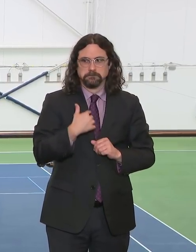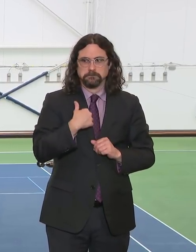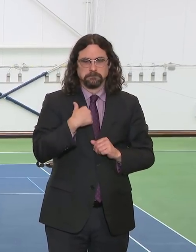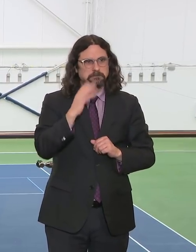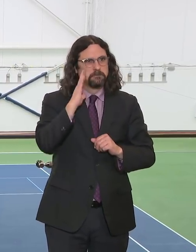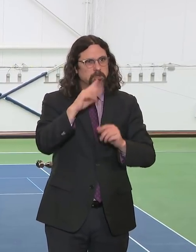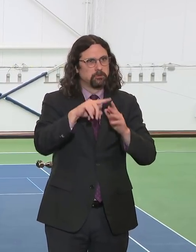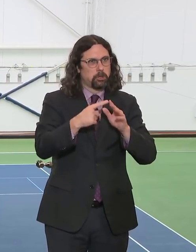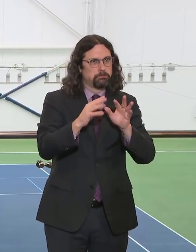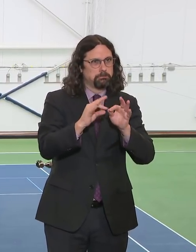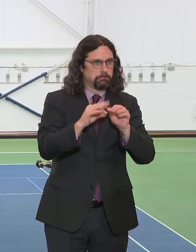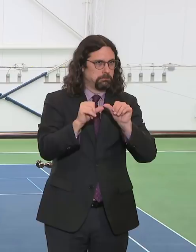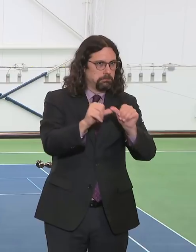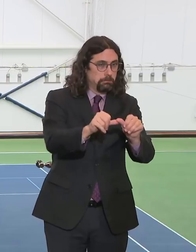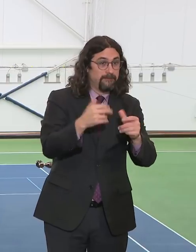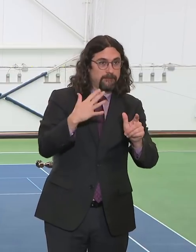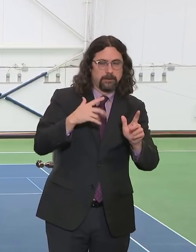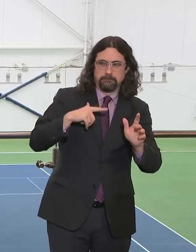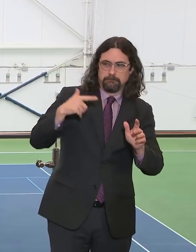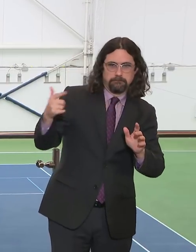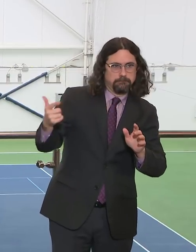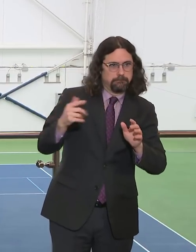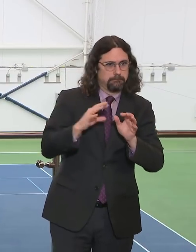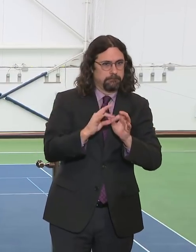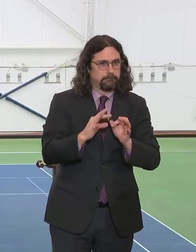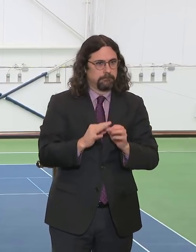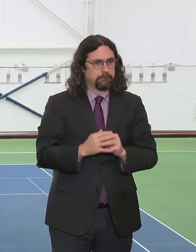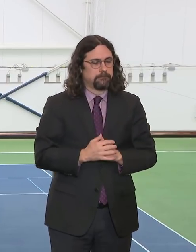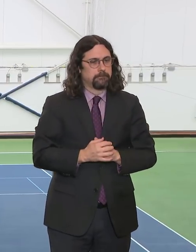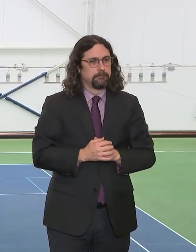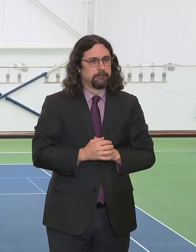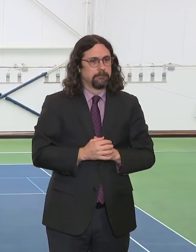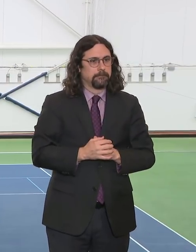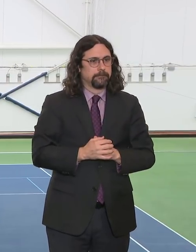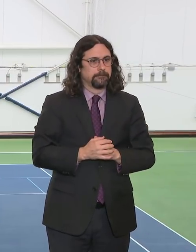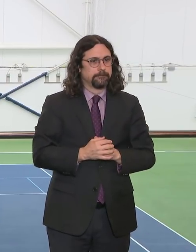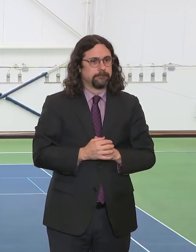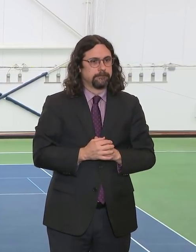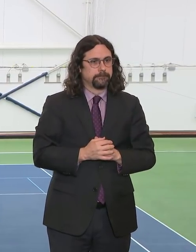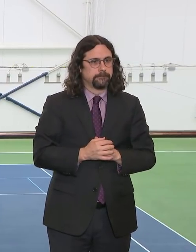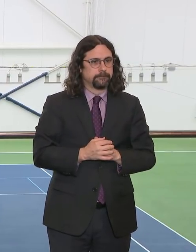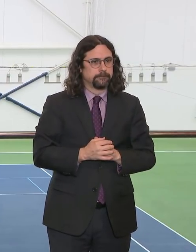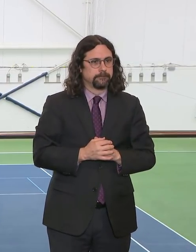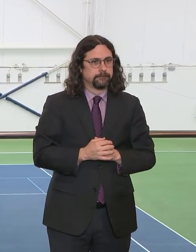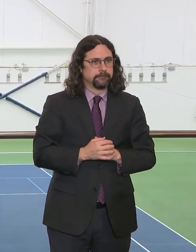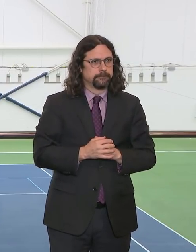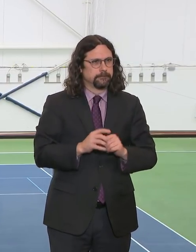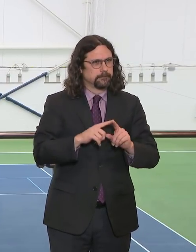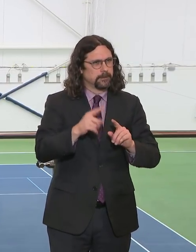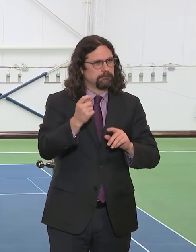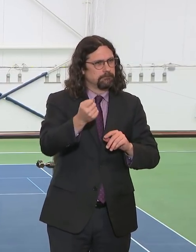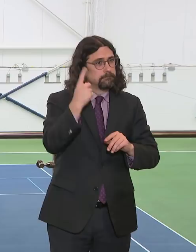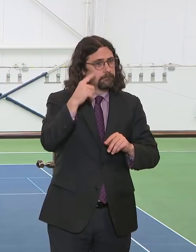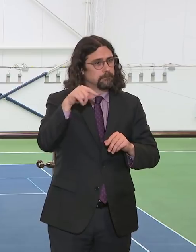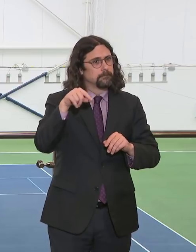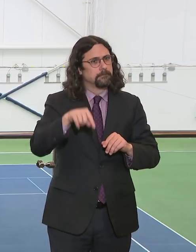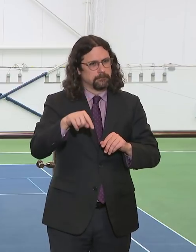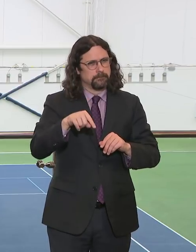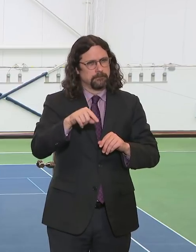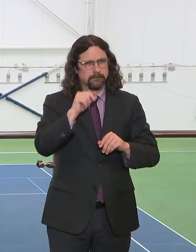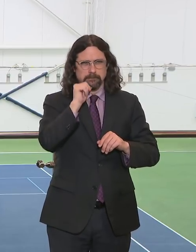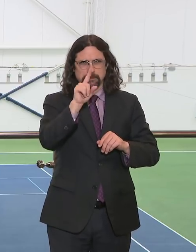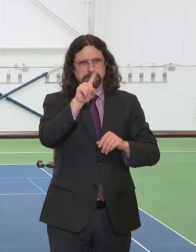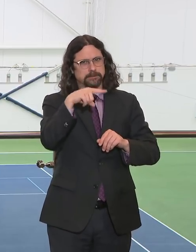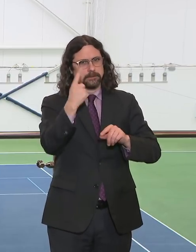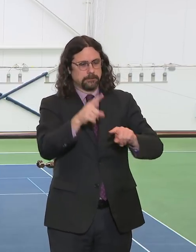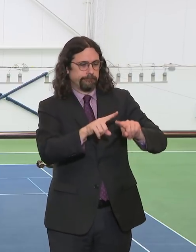But no, in fact, the idea is to knit all this together into a coordinated effort. But I also want you to be clear, Dave, we have to immediately